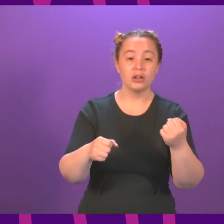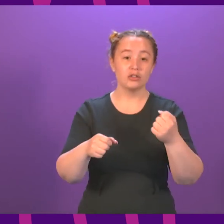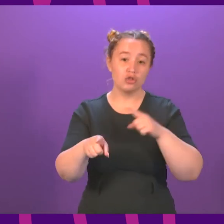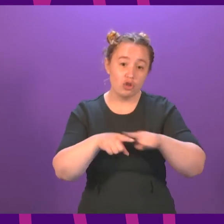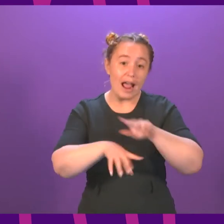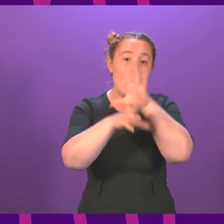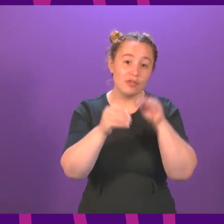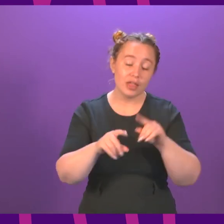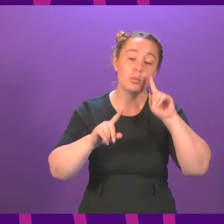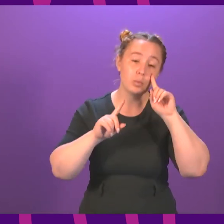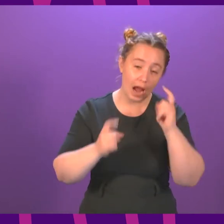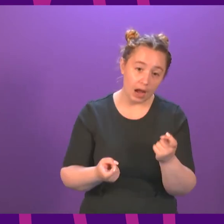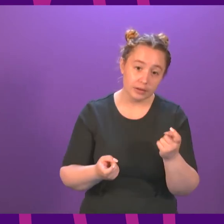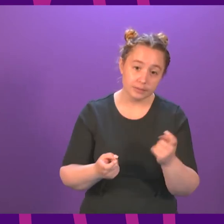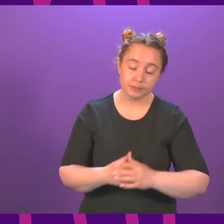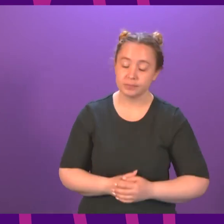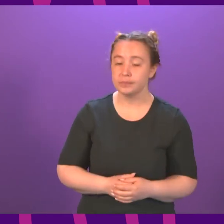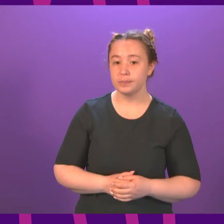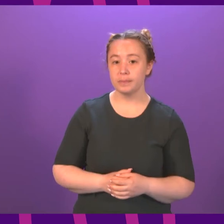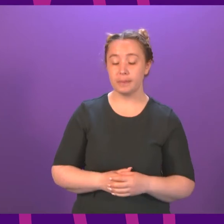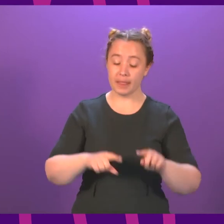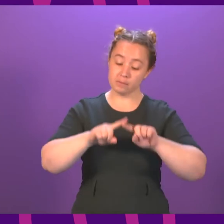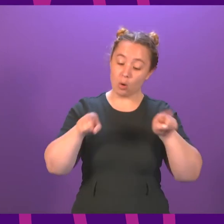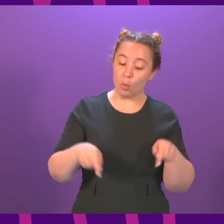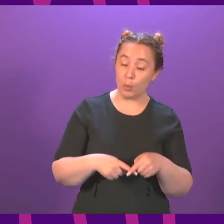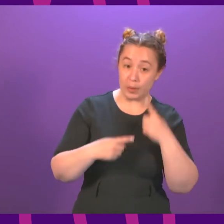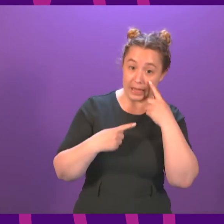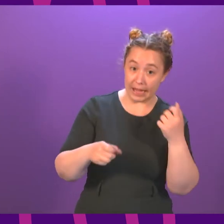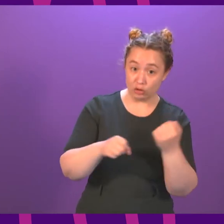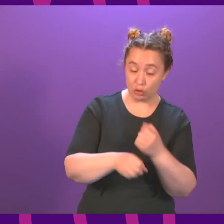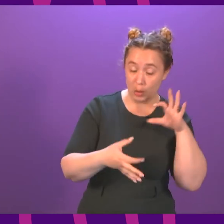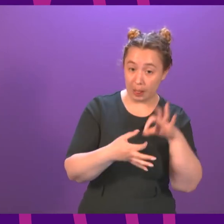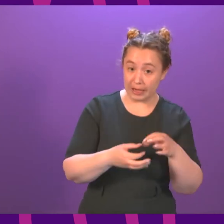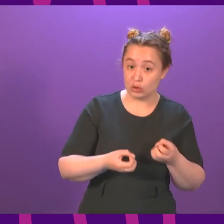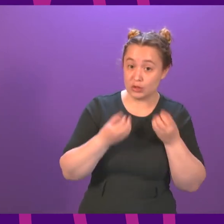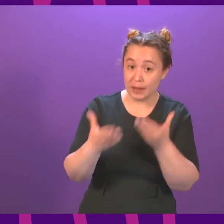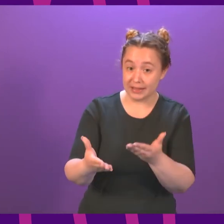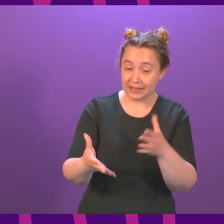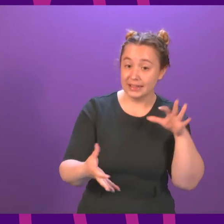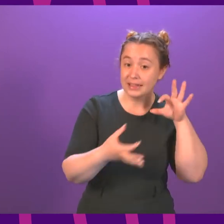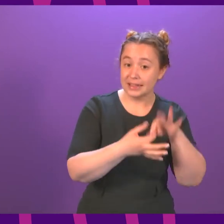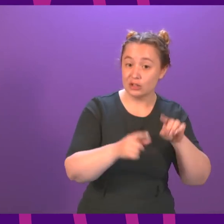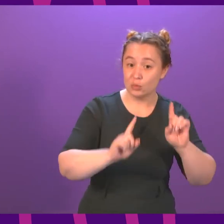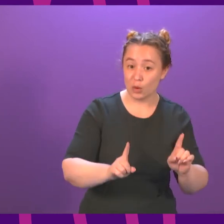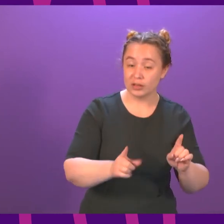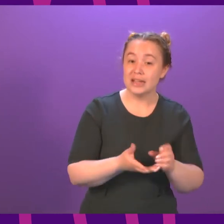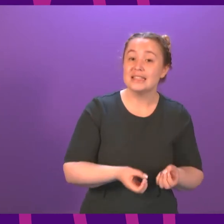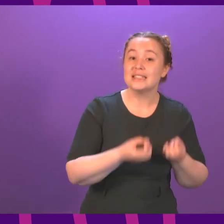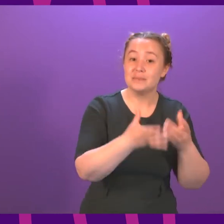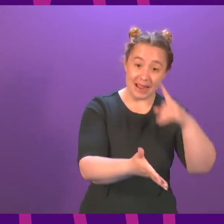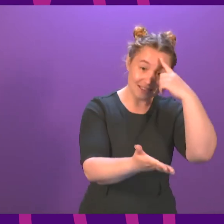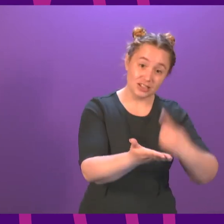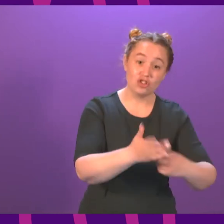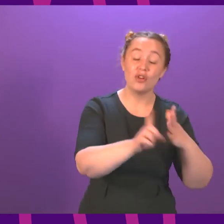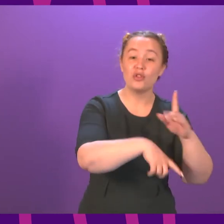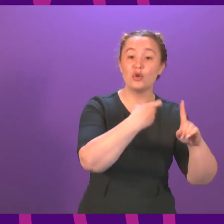not my choice, but much of what we are able to do in terms of spending is determined by the spending decisions of the UK